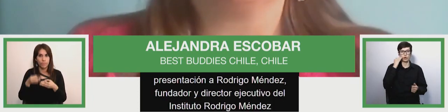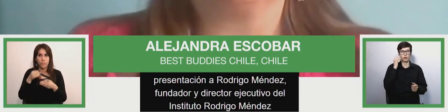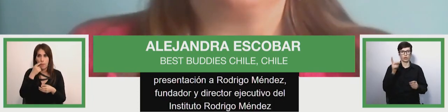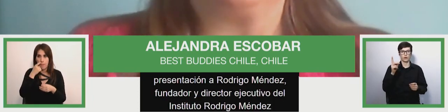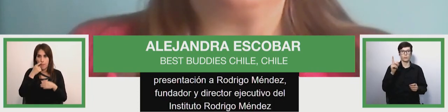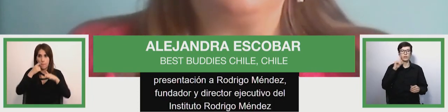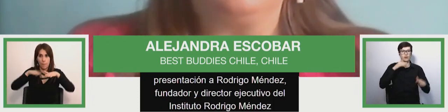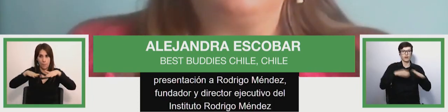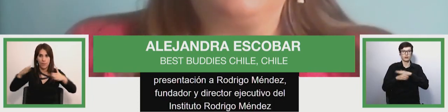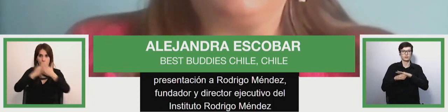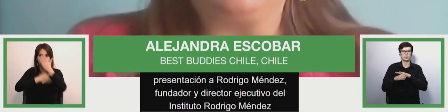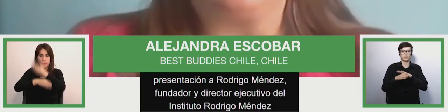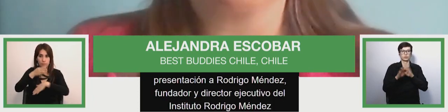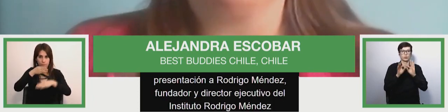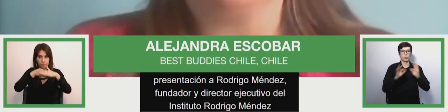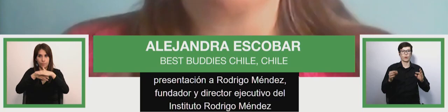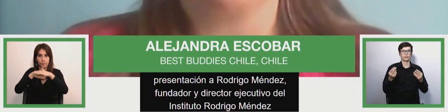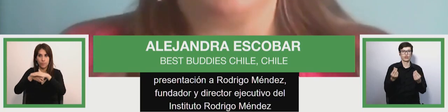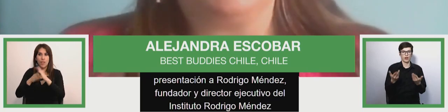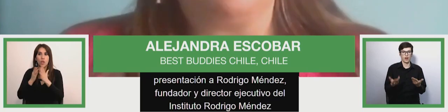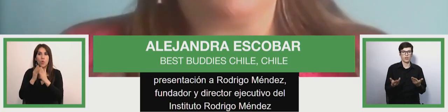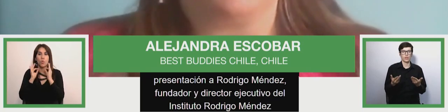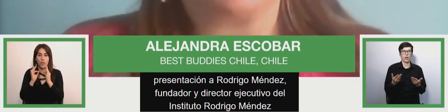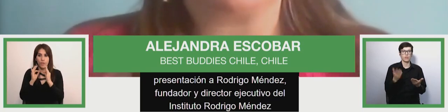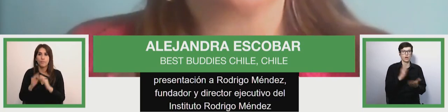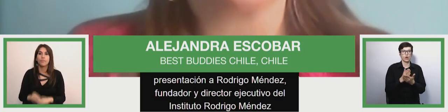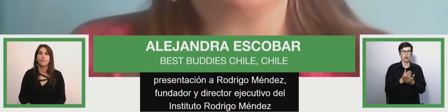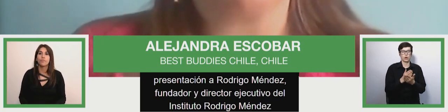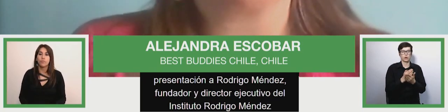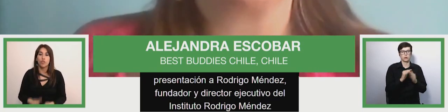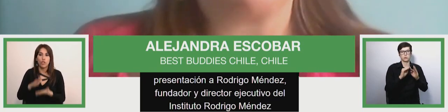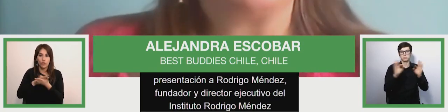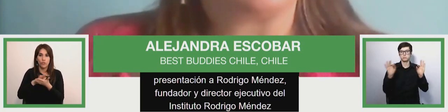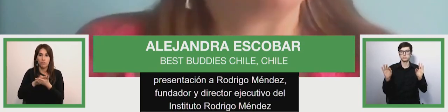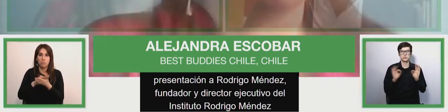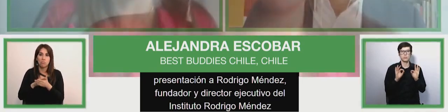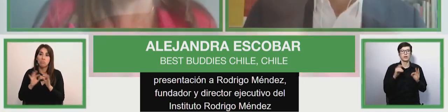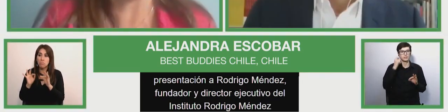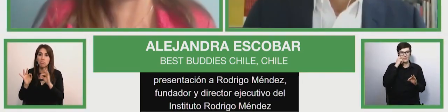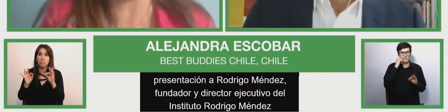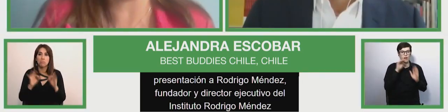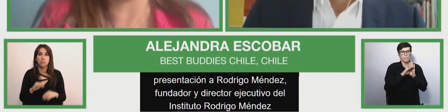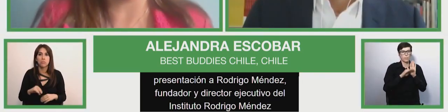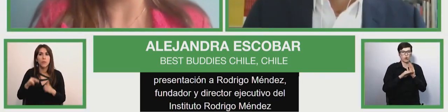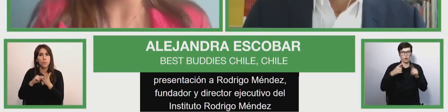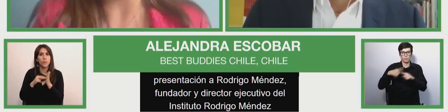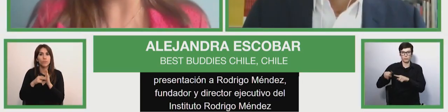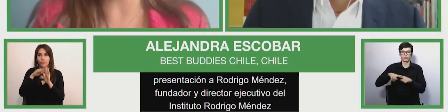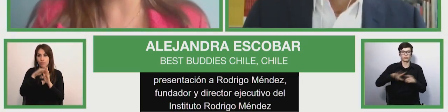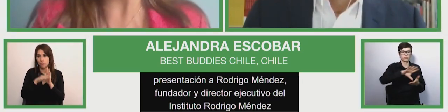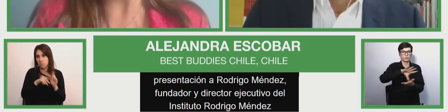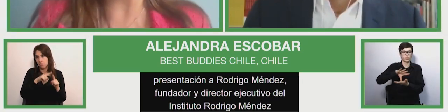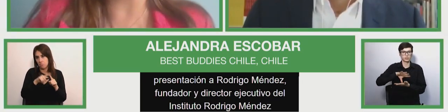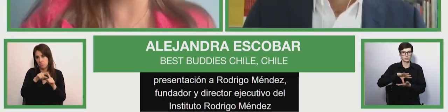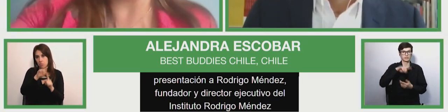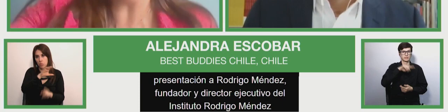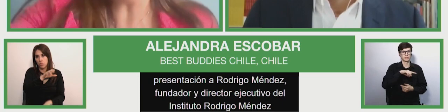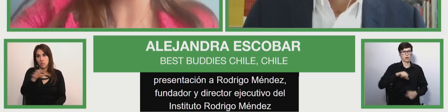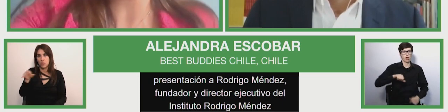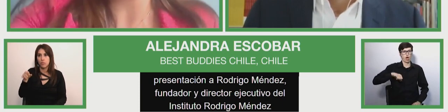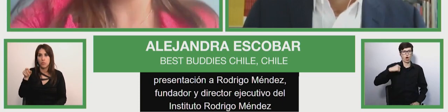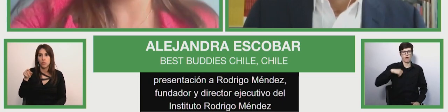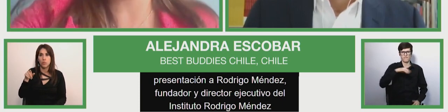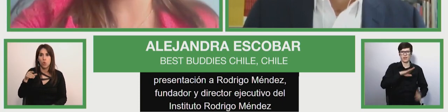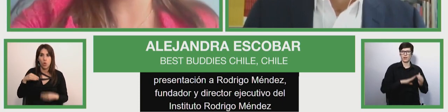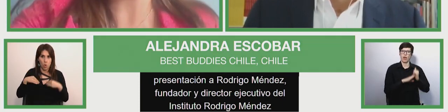is founder and executive director of the rodrigo mendez institute whose mission is to guarantee that every child with this